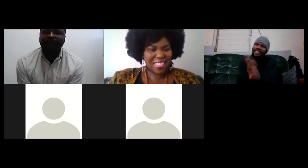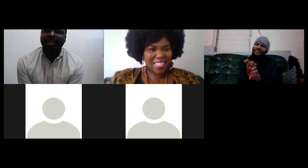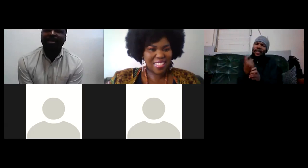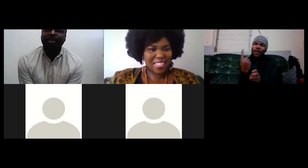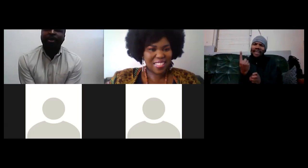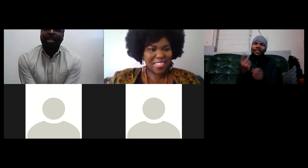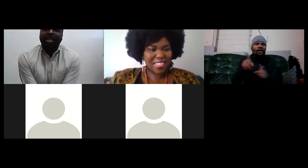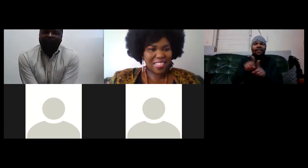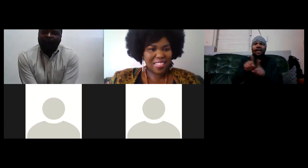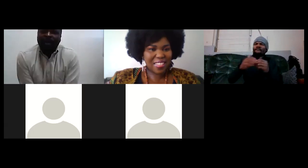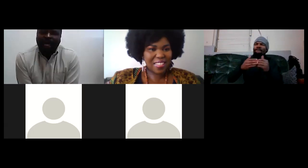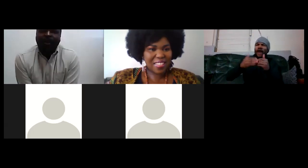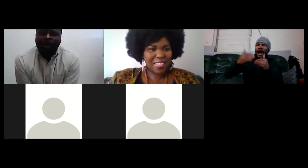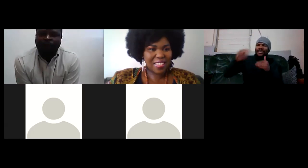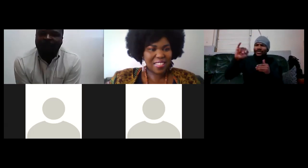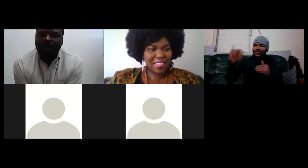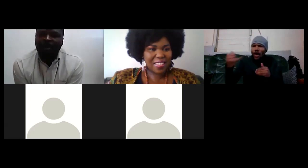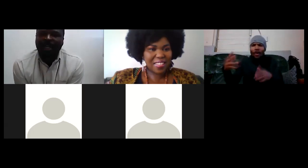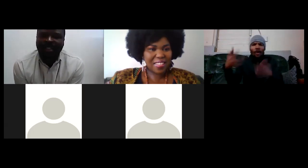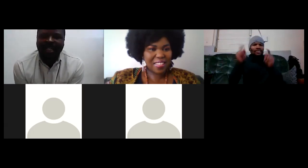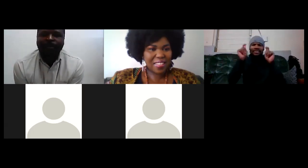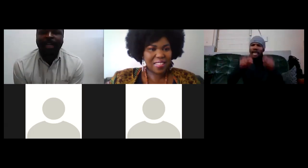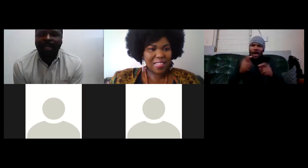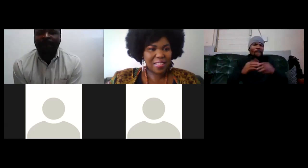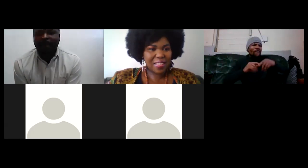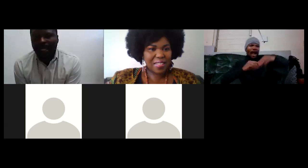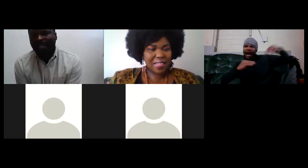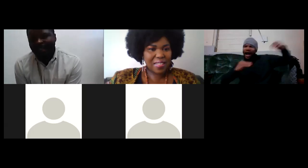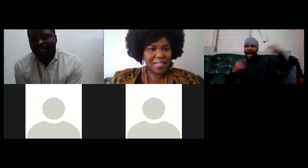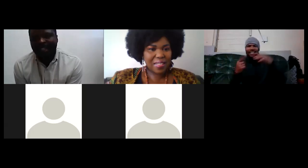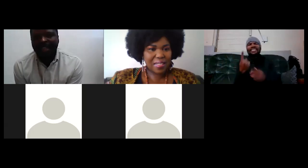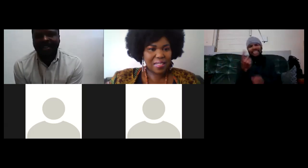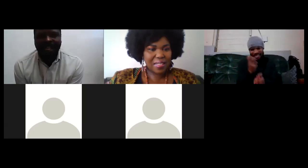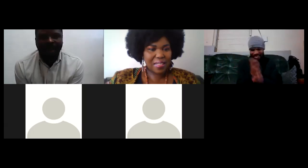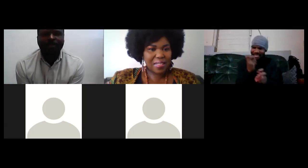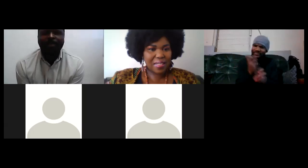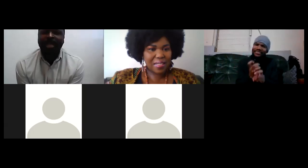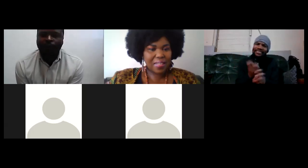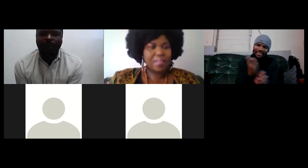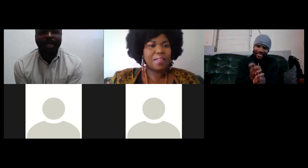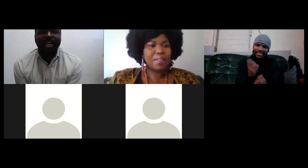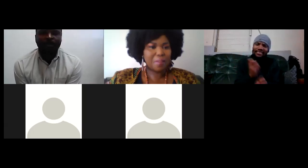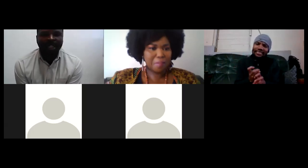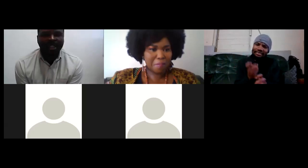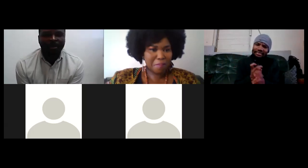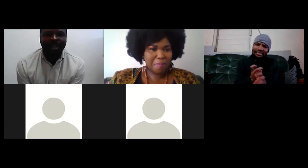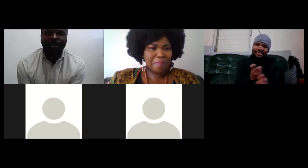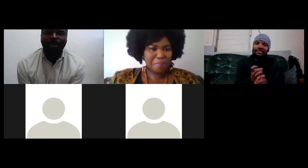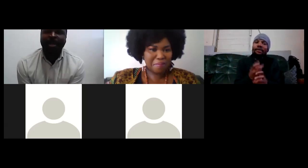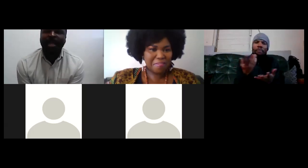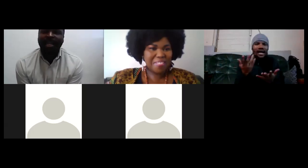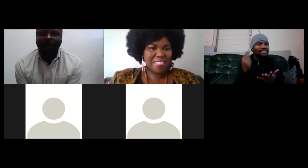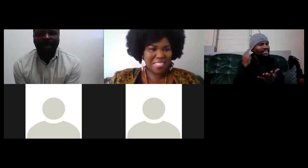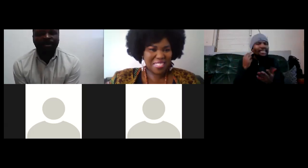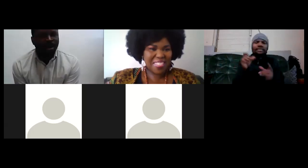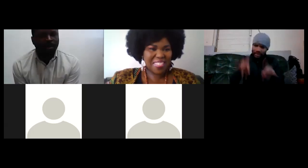we have you know like if and also if people get like if people get interested in sign language surely we can have more interpreters you